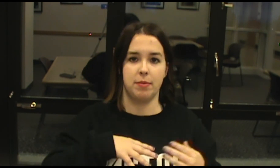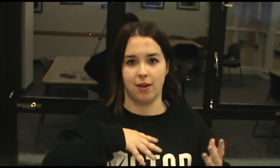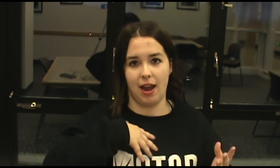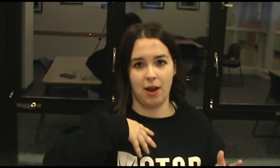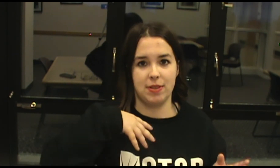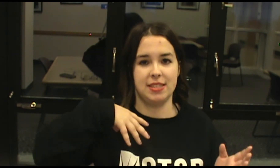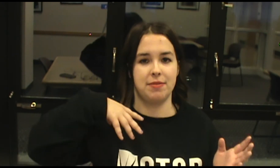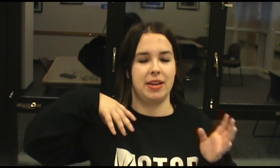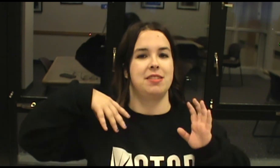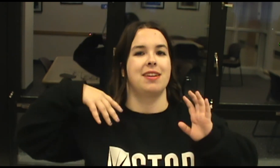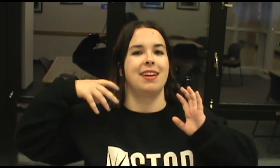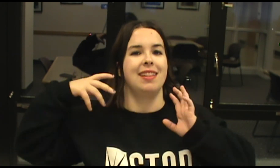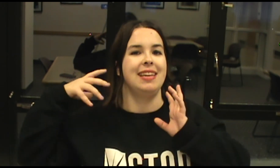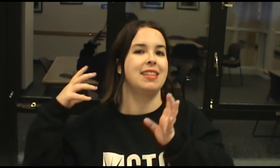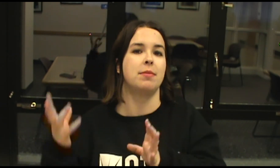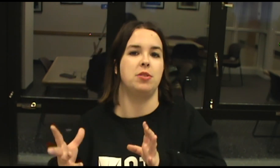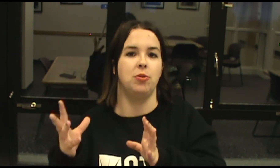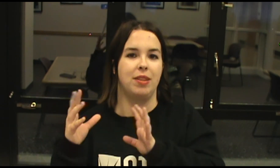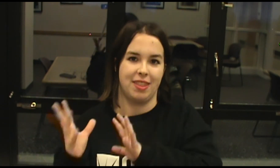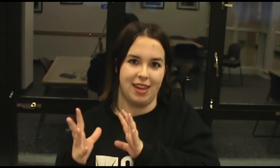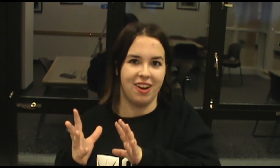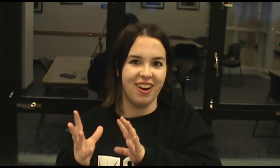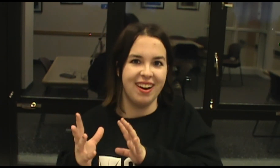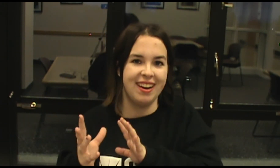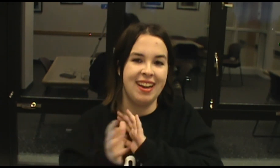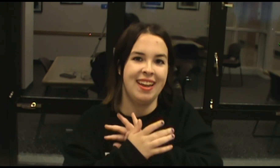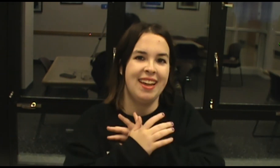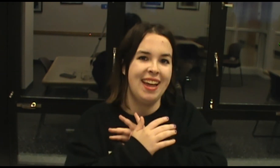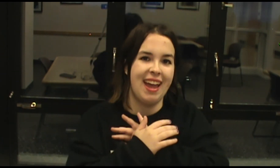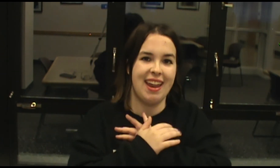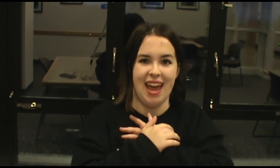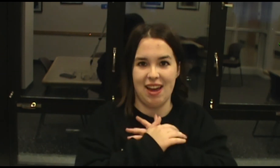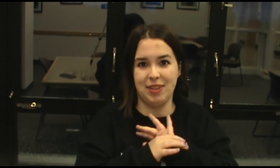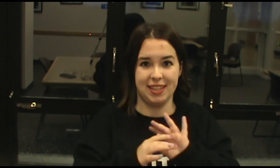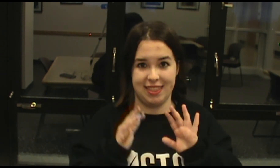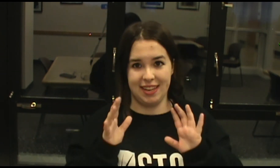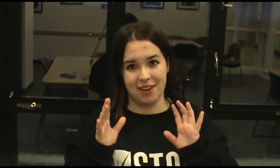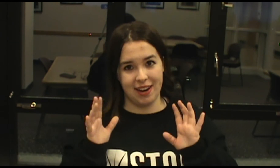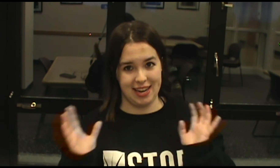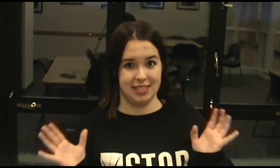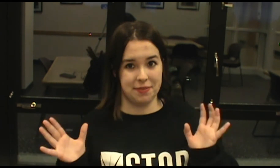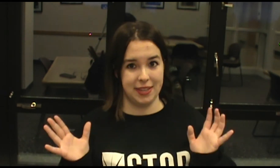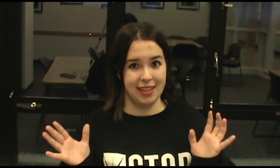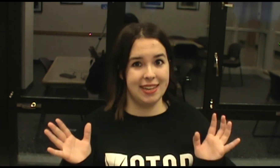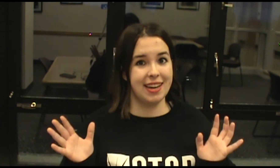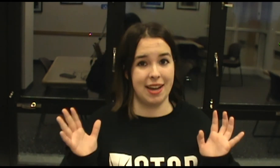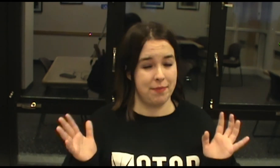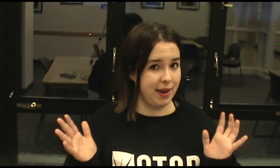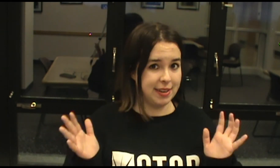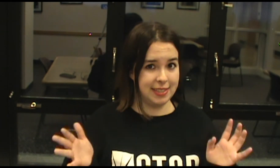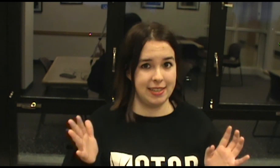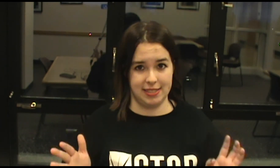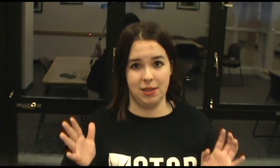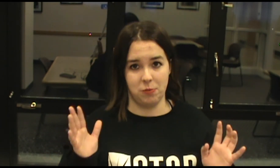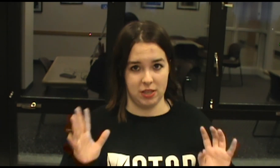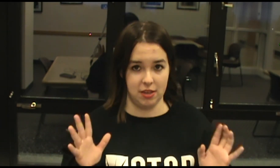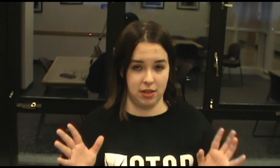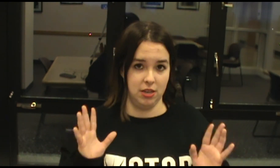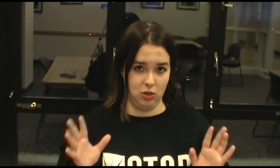or how that's eventually going to lead them to the thinker. And having the thinker as a villain I'm very excited to see what they're going to do